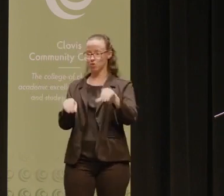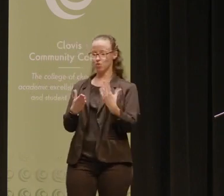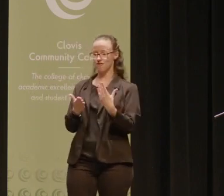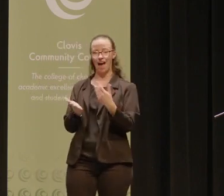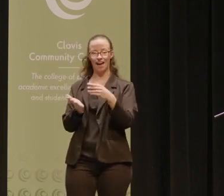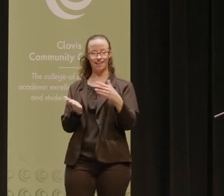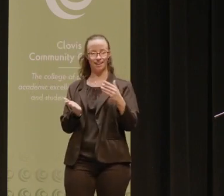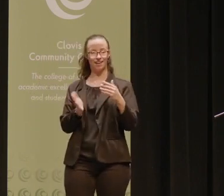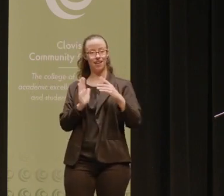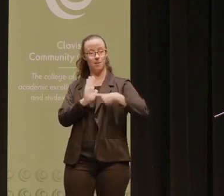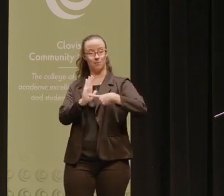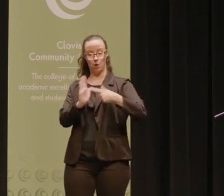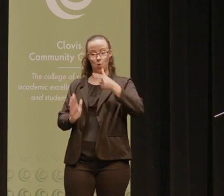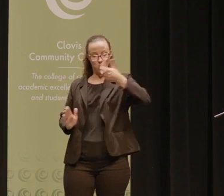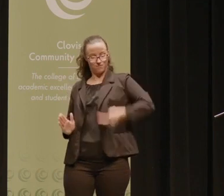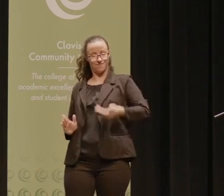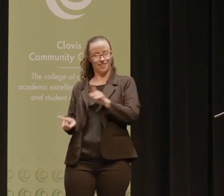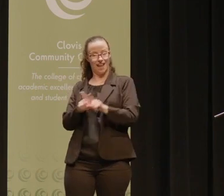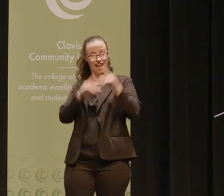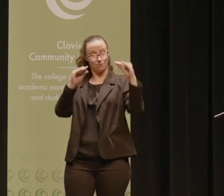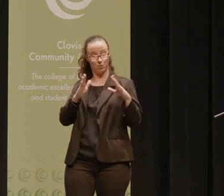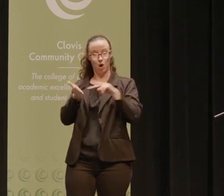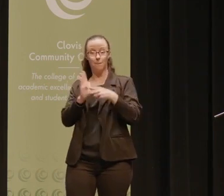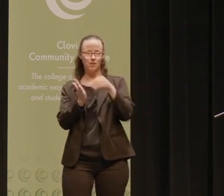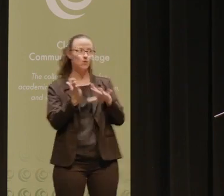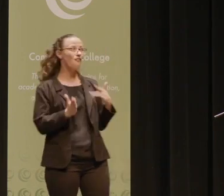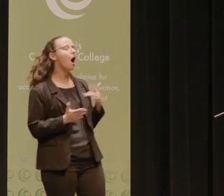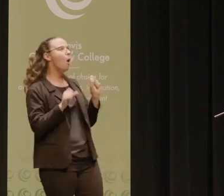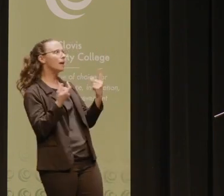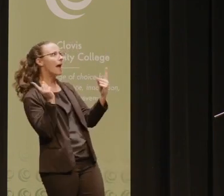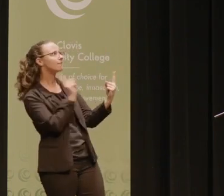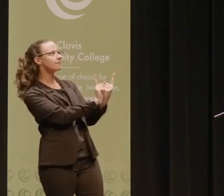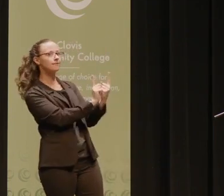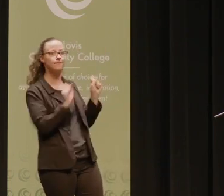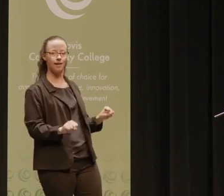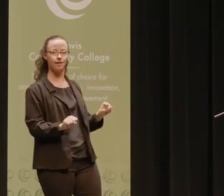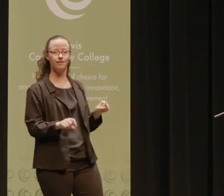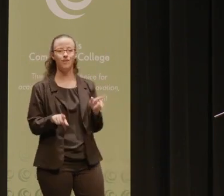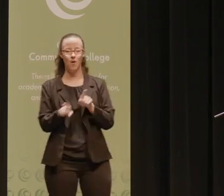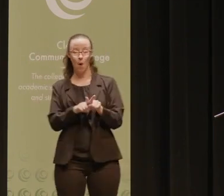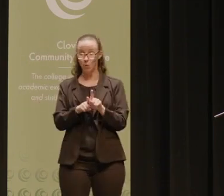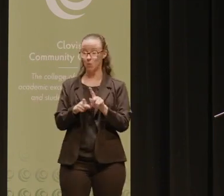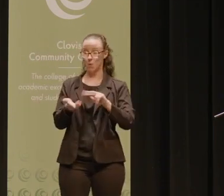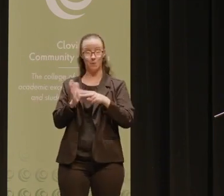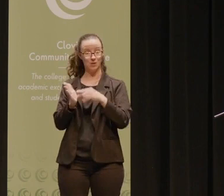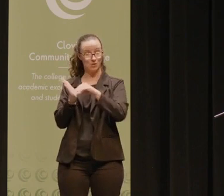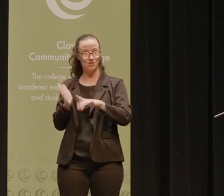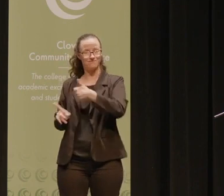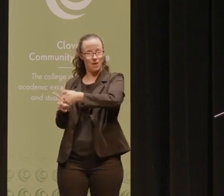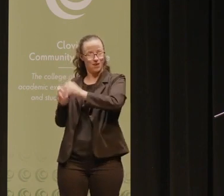a sense of who we are as people and allow us to be more approachable, and we can also invite students to do the same thing.